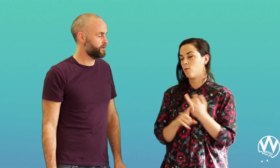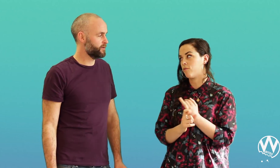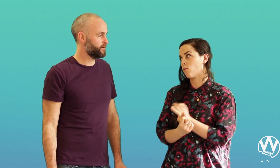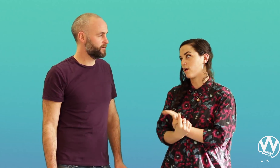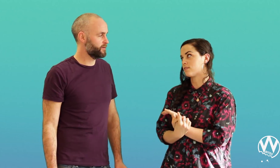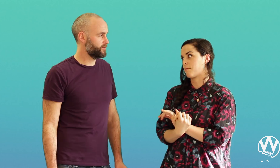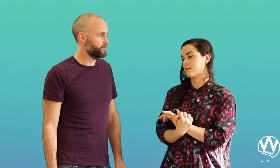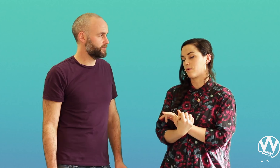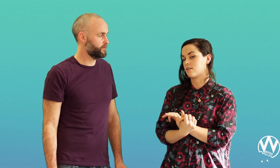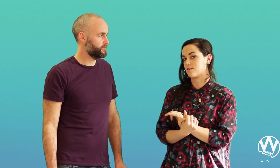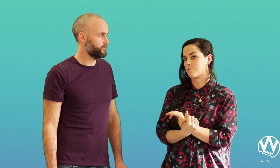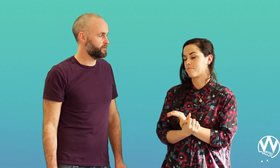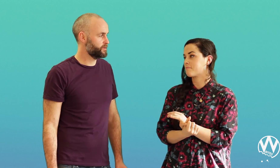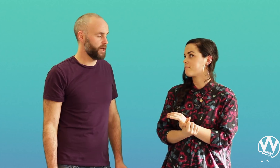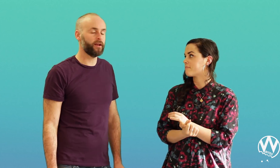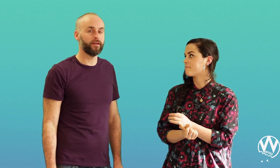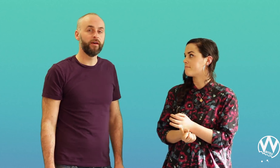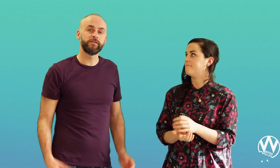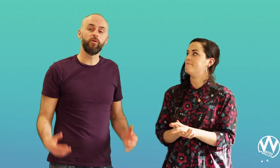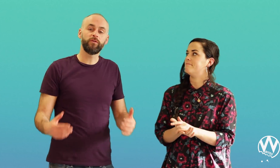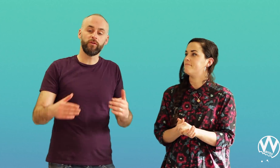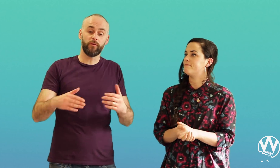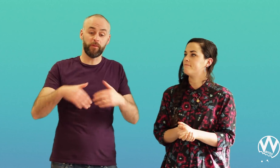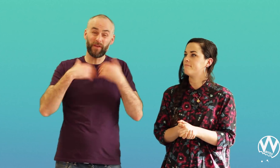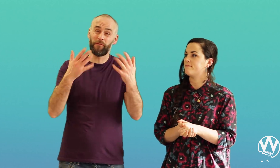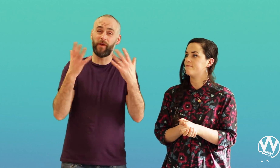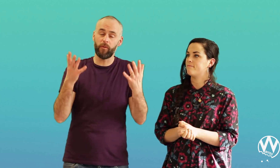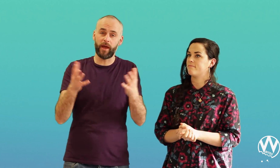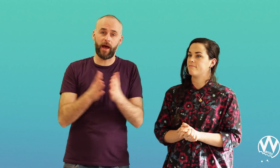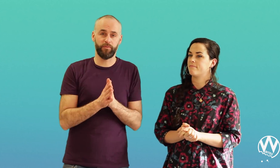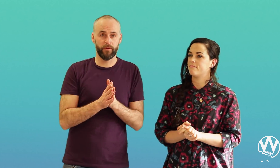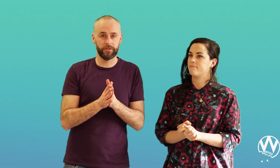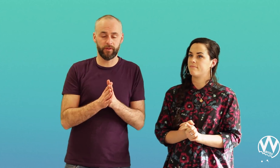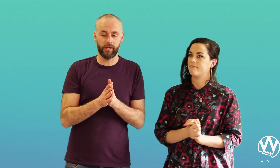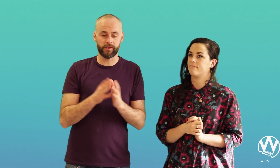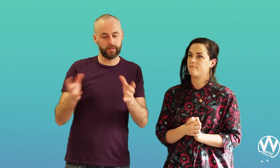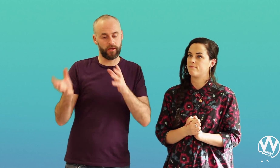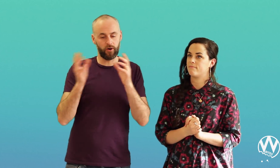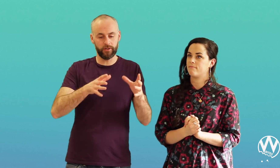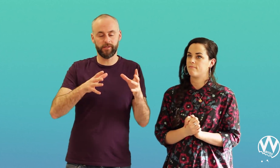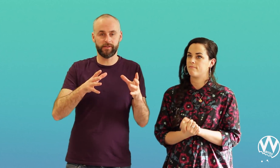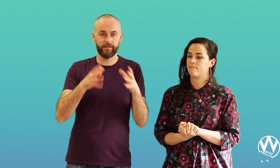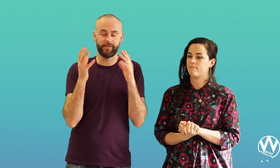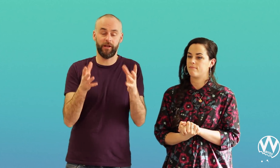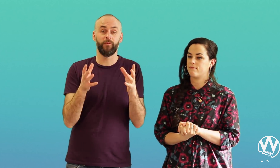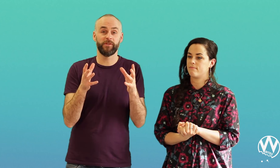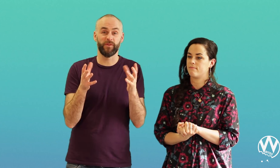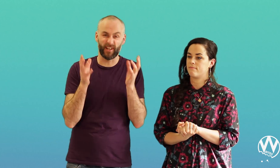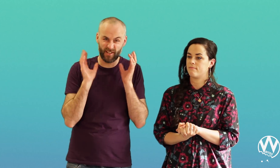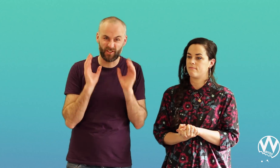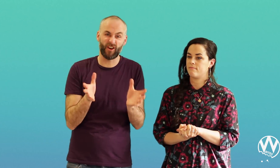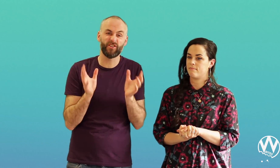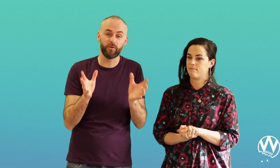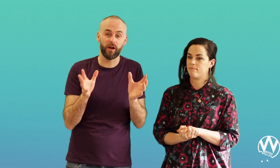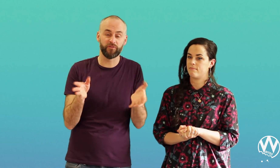hopefully WhatsApp as well soon. Daddy. So the big fear we had when we were doing this is like audiences is synonymous with that dirty word